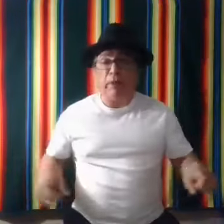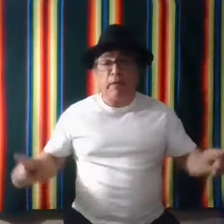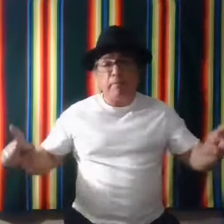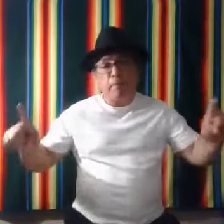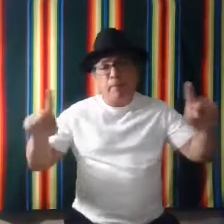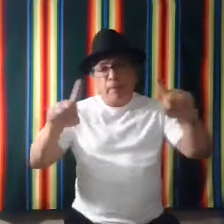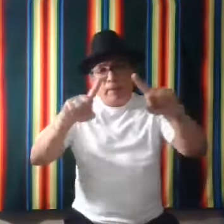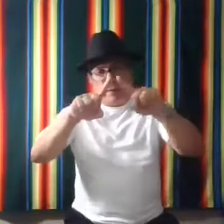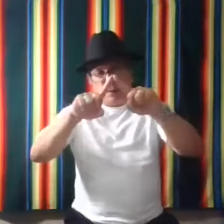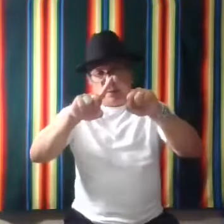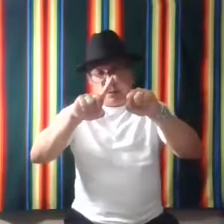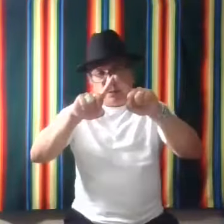TP is this.